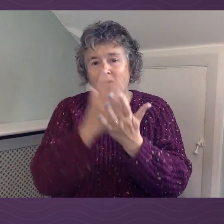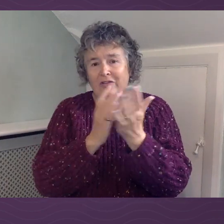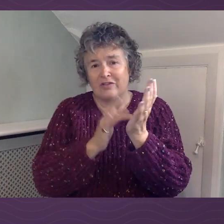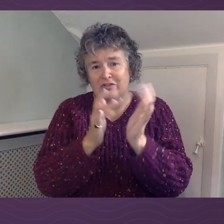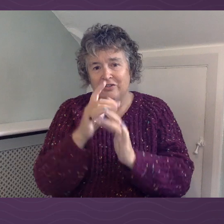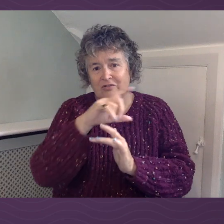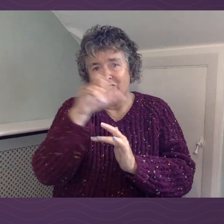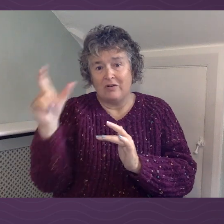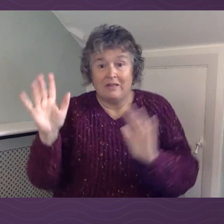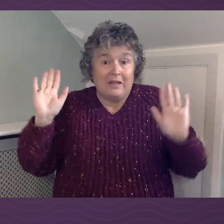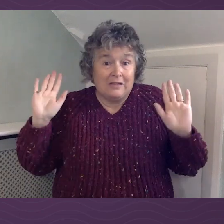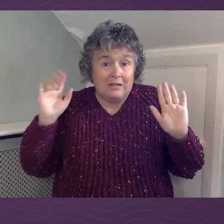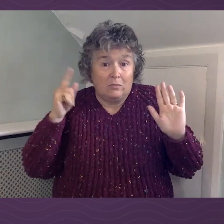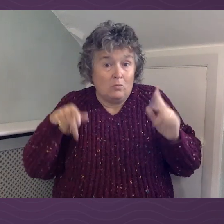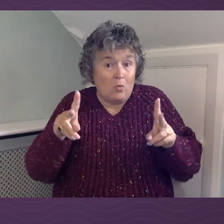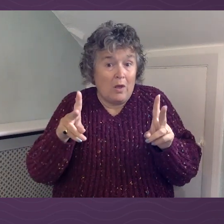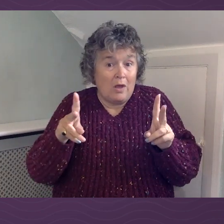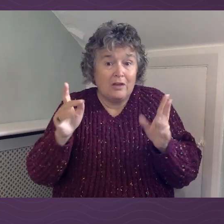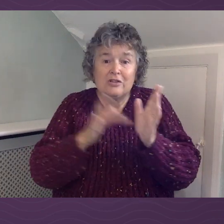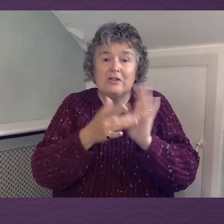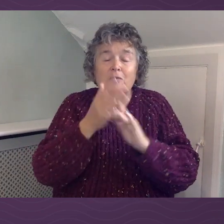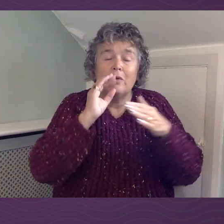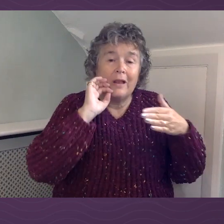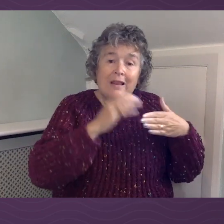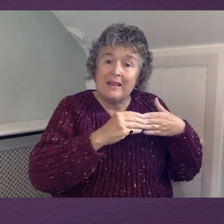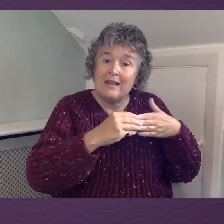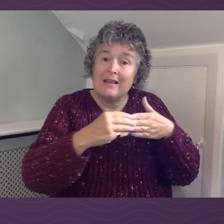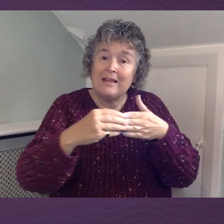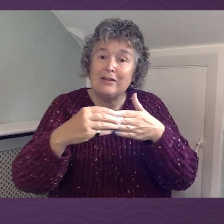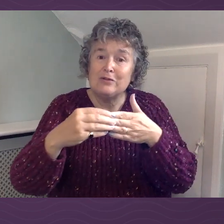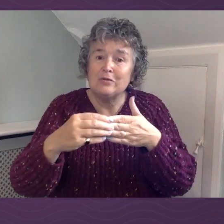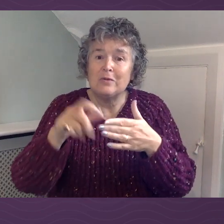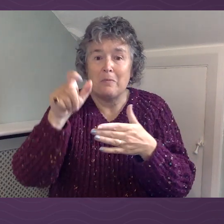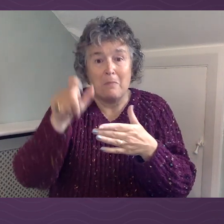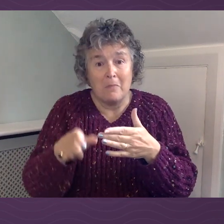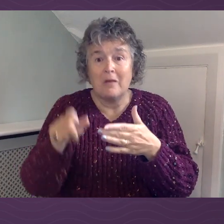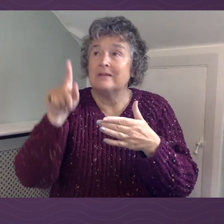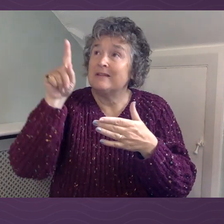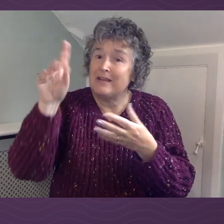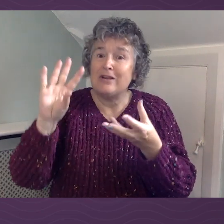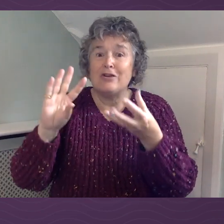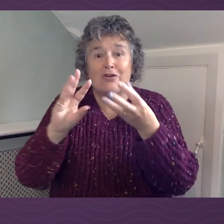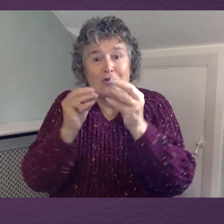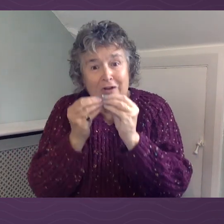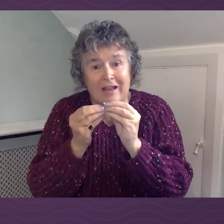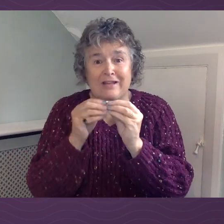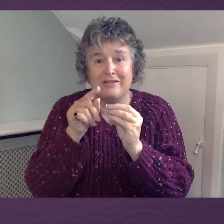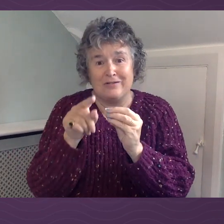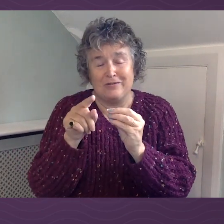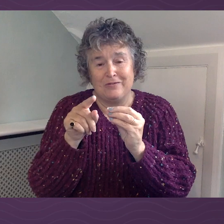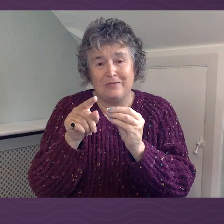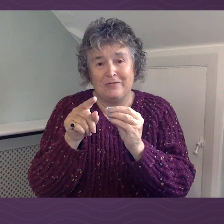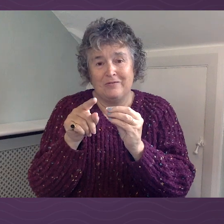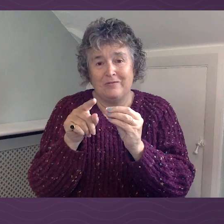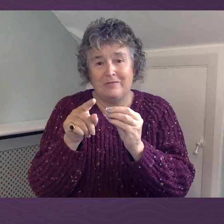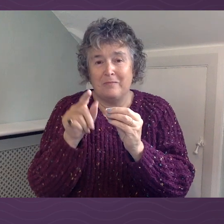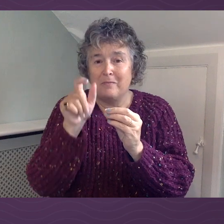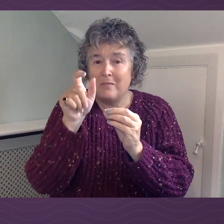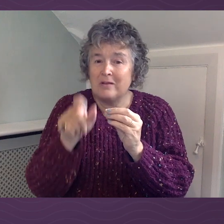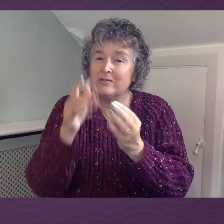And he will lead you to become that person who is really true to themselves.